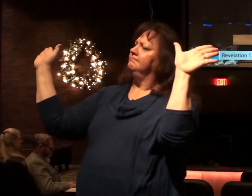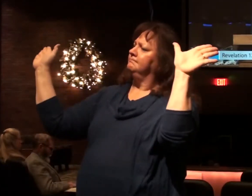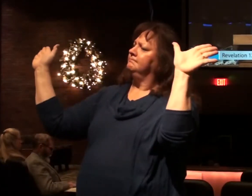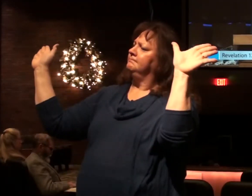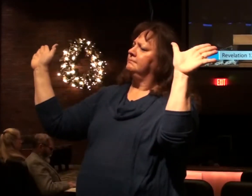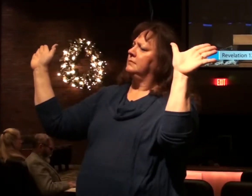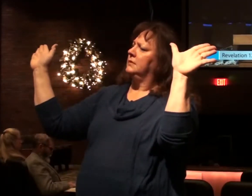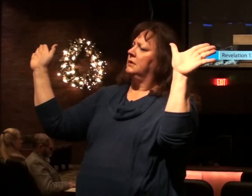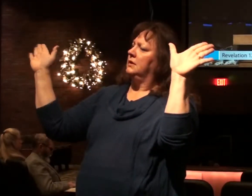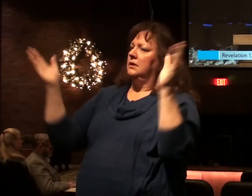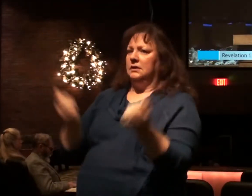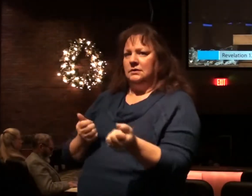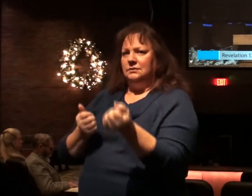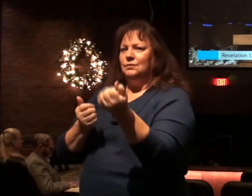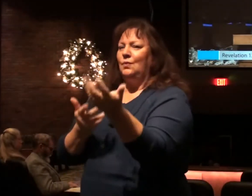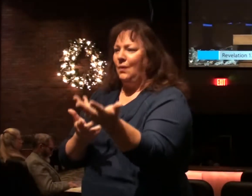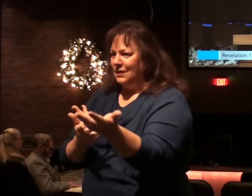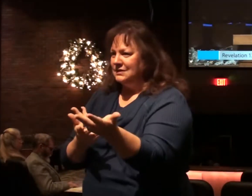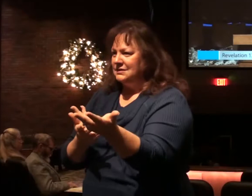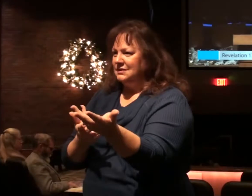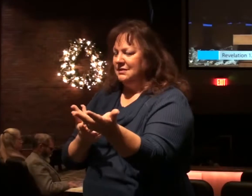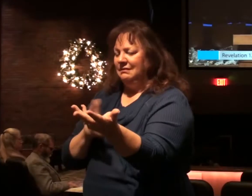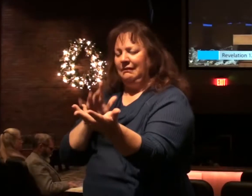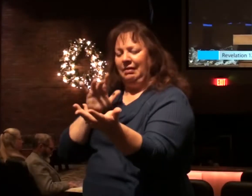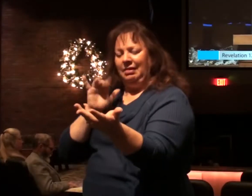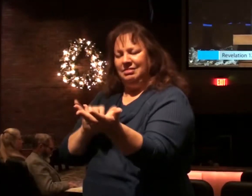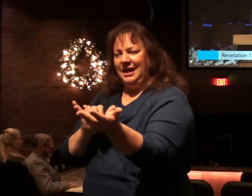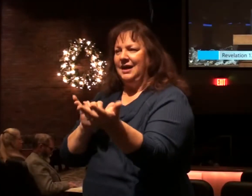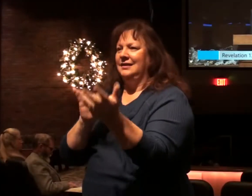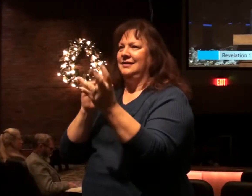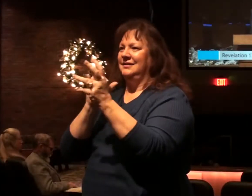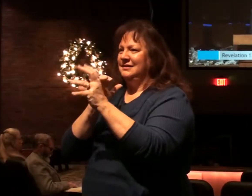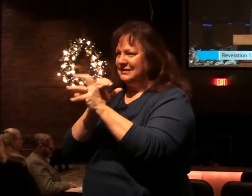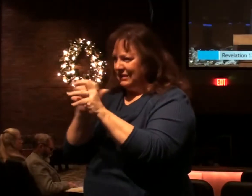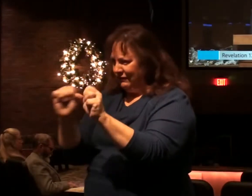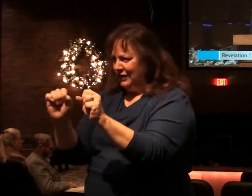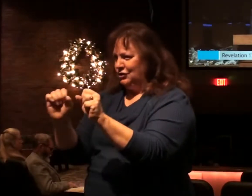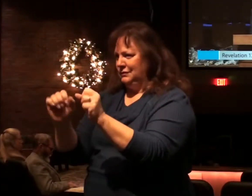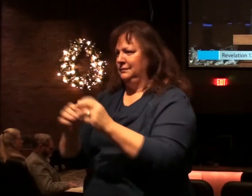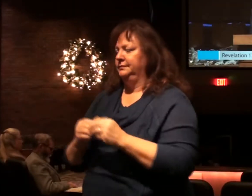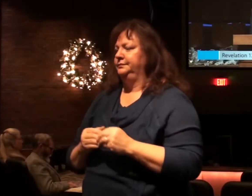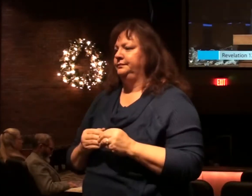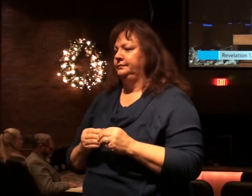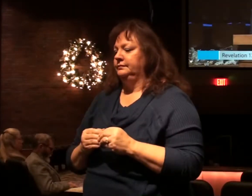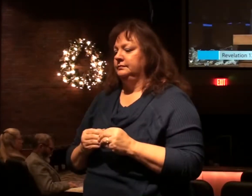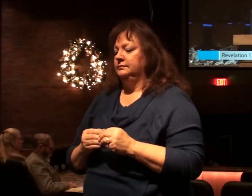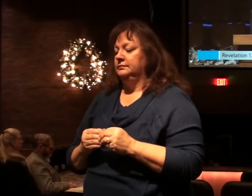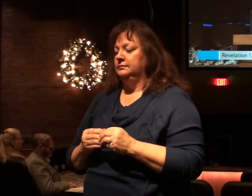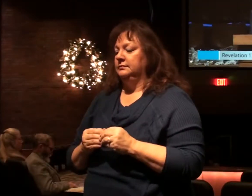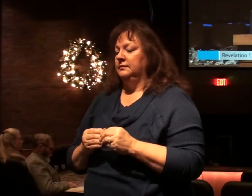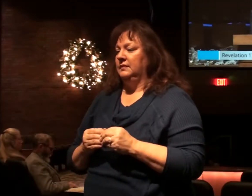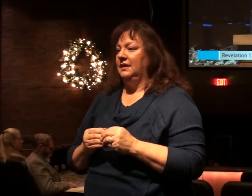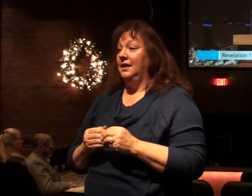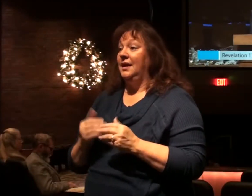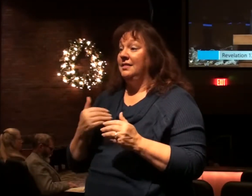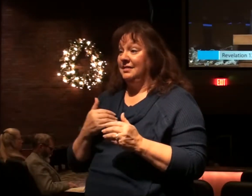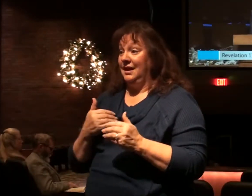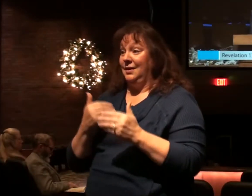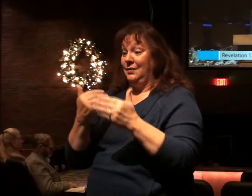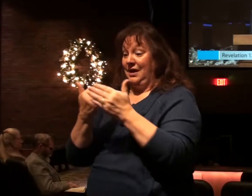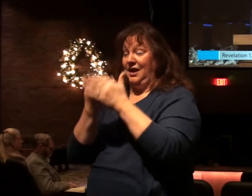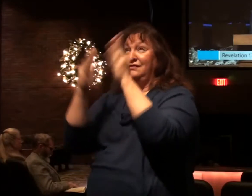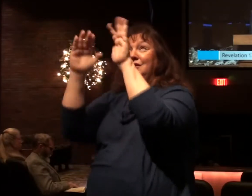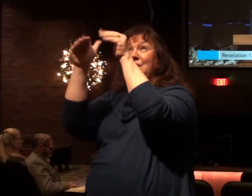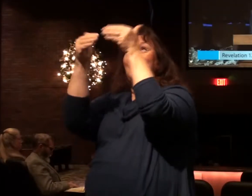to bring about that ultimate salvation. Ultimately, a new heavens and a new